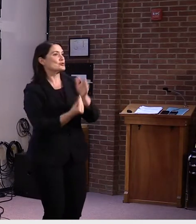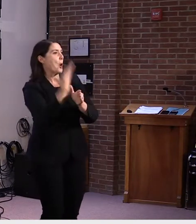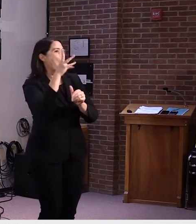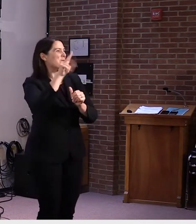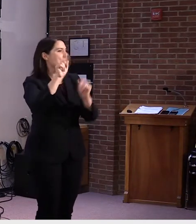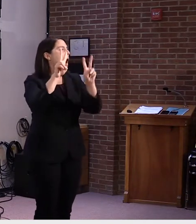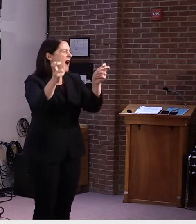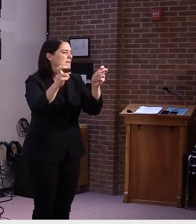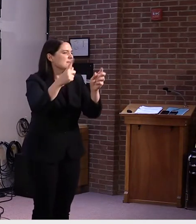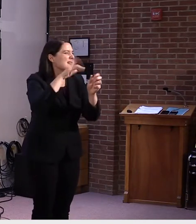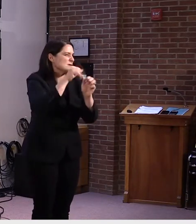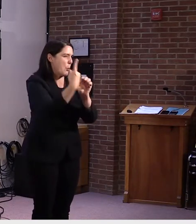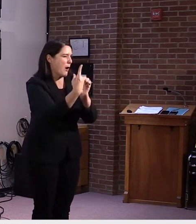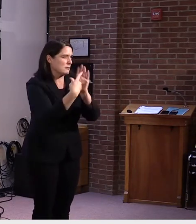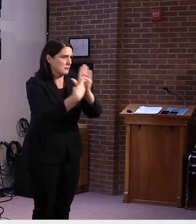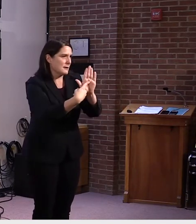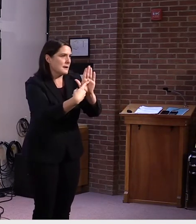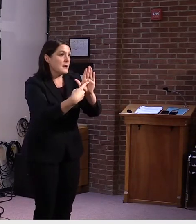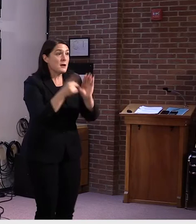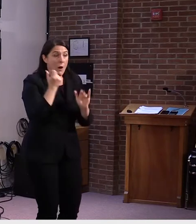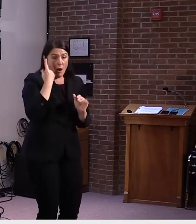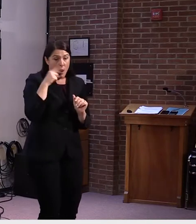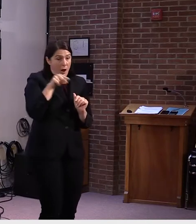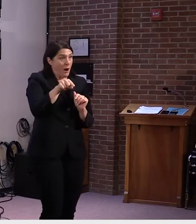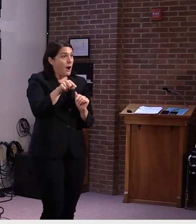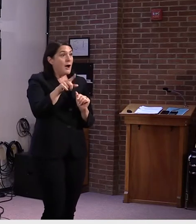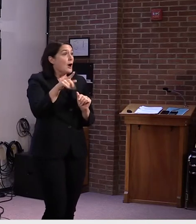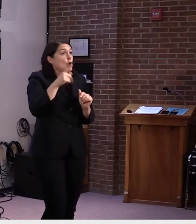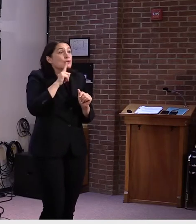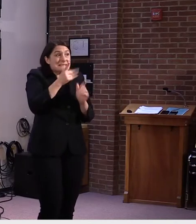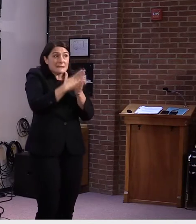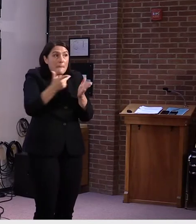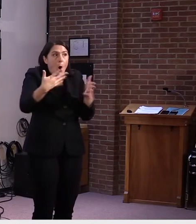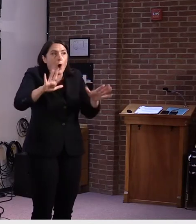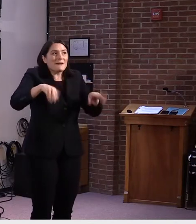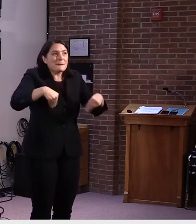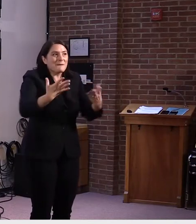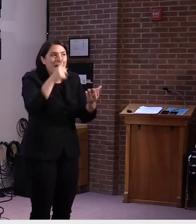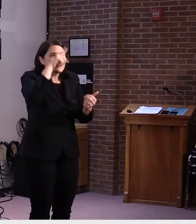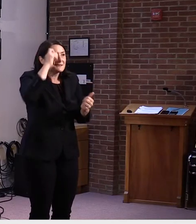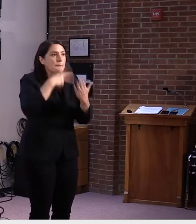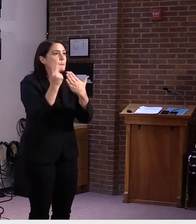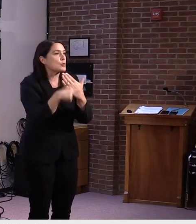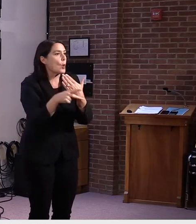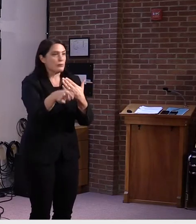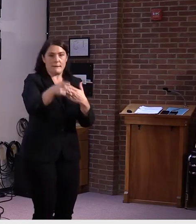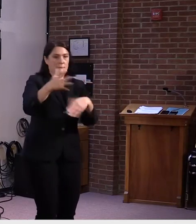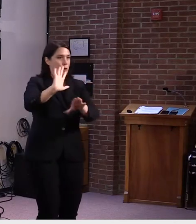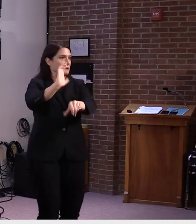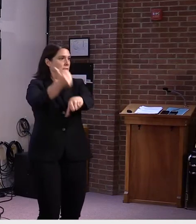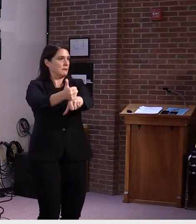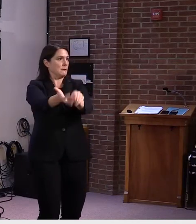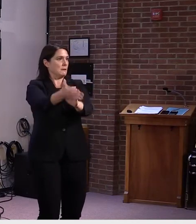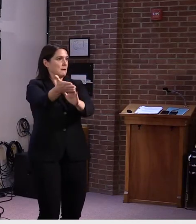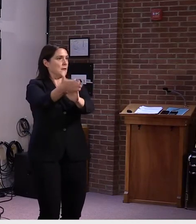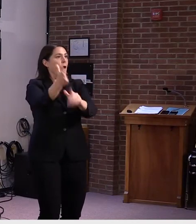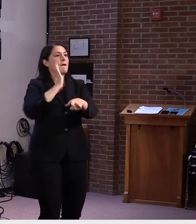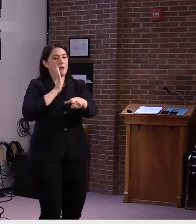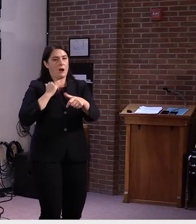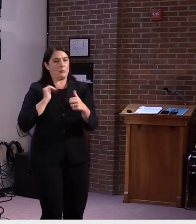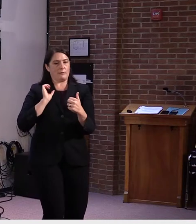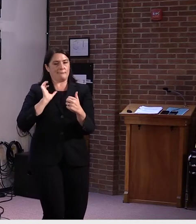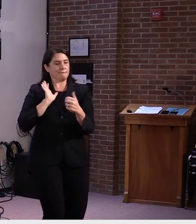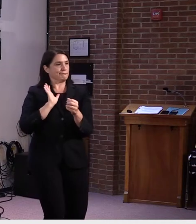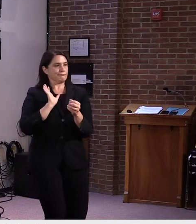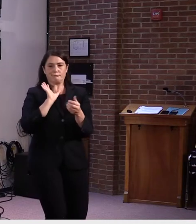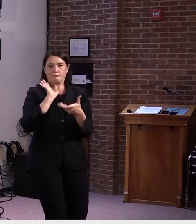of them would be an extension of the existing summer programs that we would use that have been ongoing and using some of